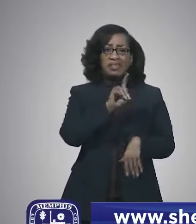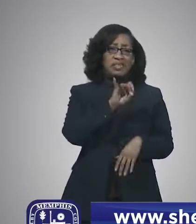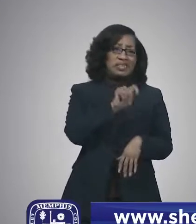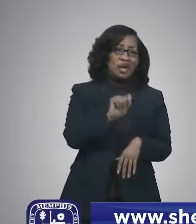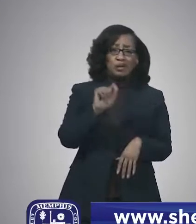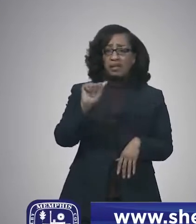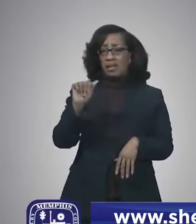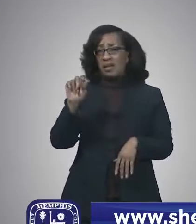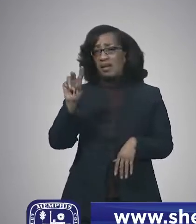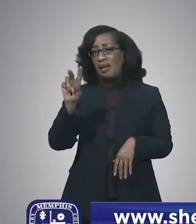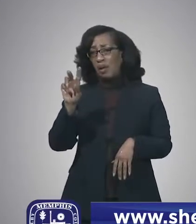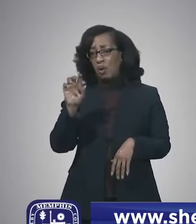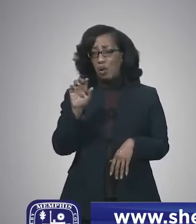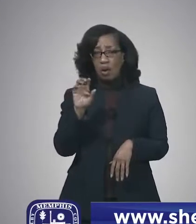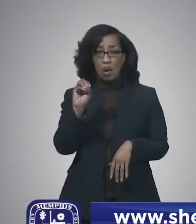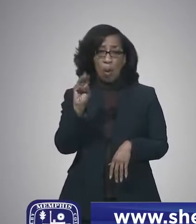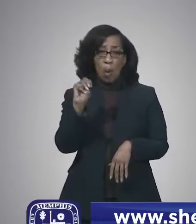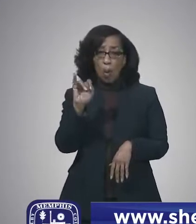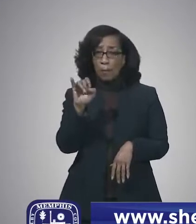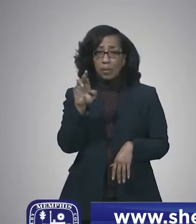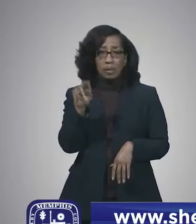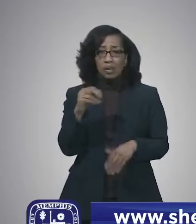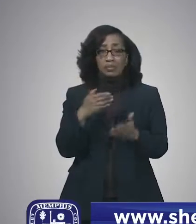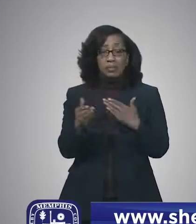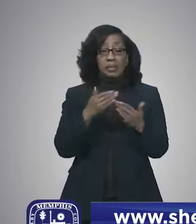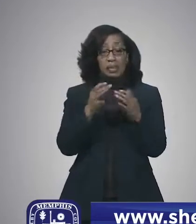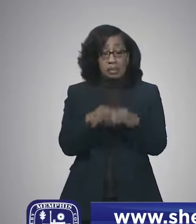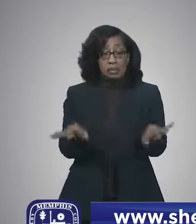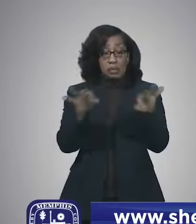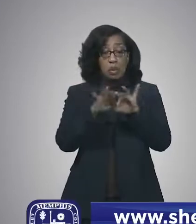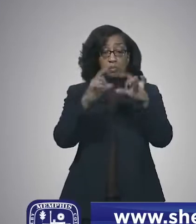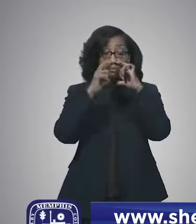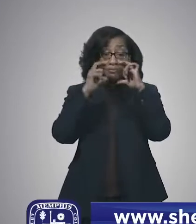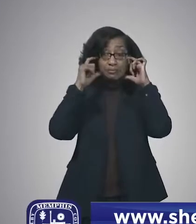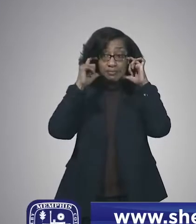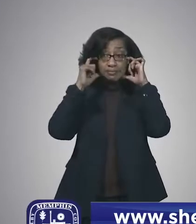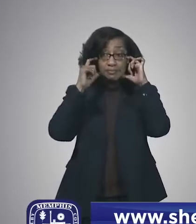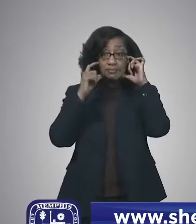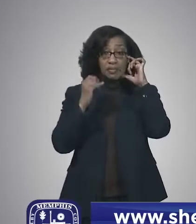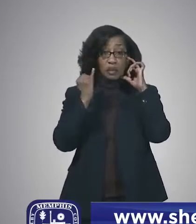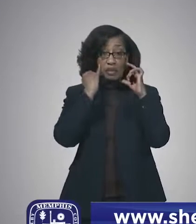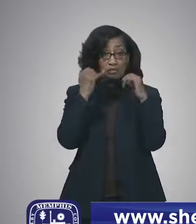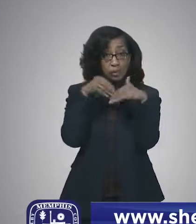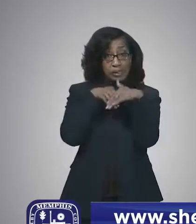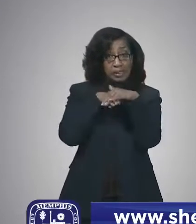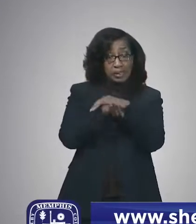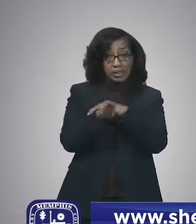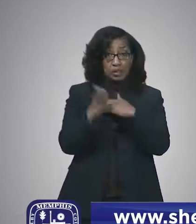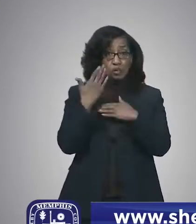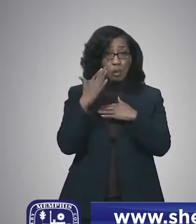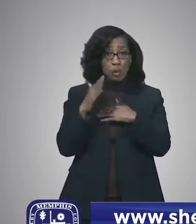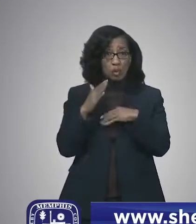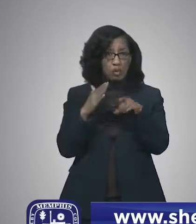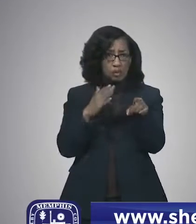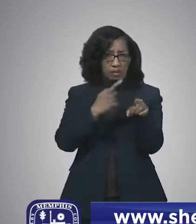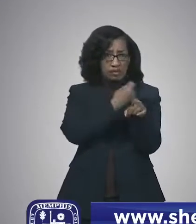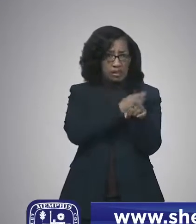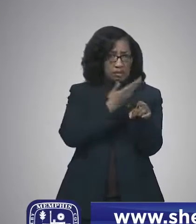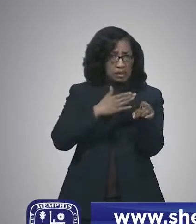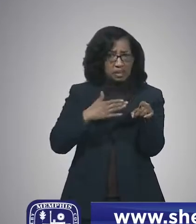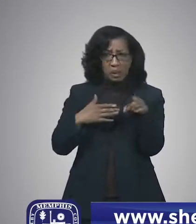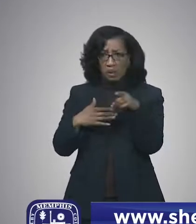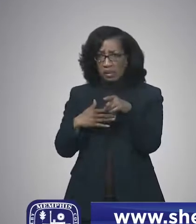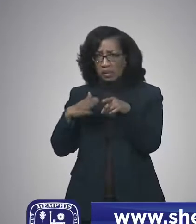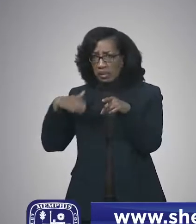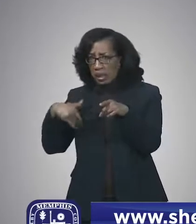have your mask on, especially in indoor public places, when you are not sure of the vaccination status or the illness status